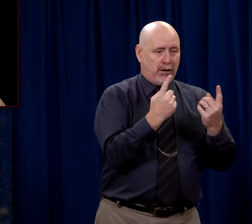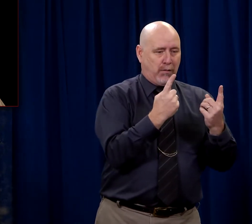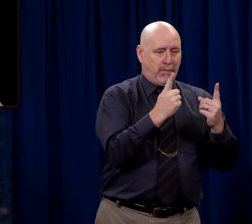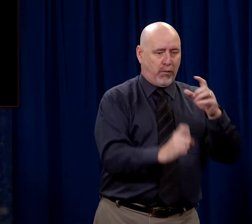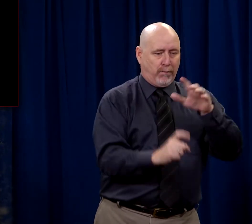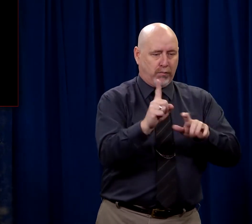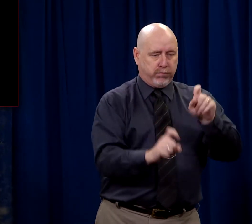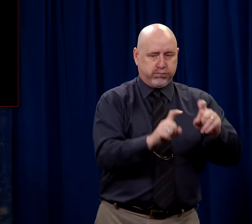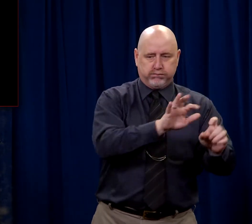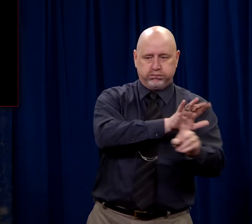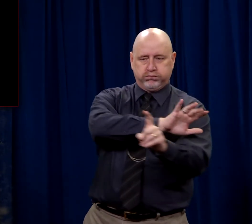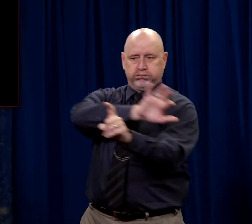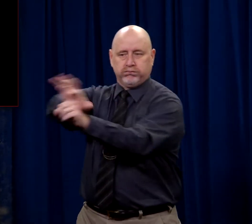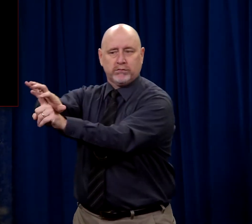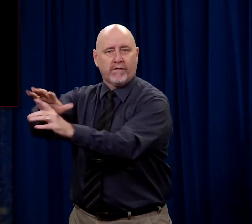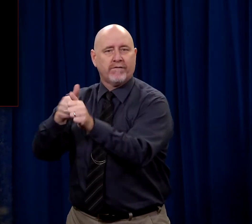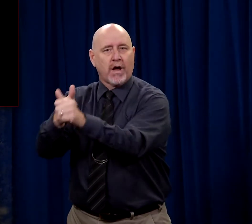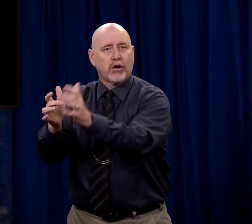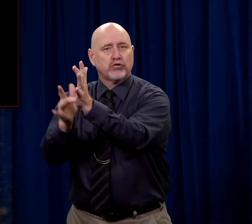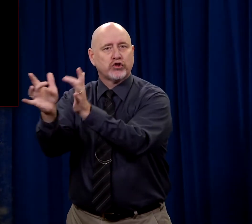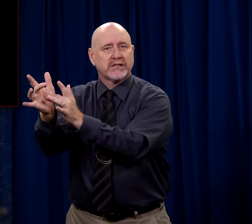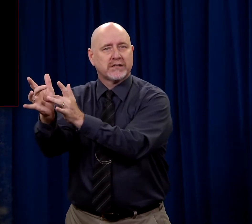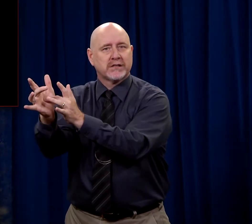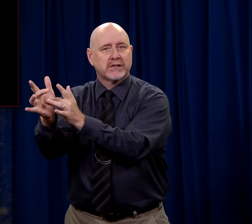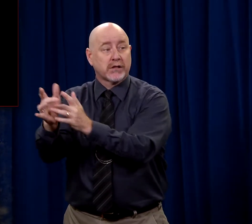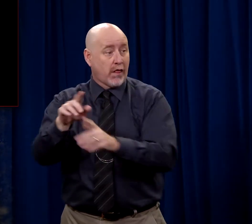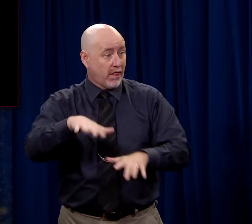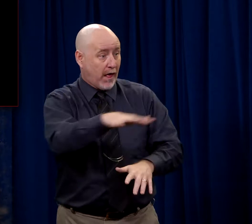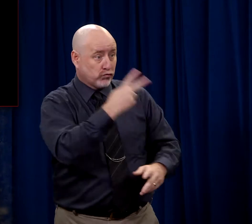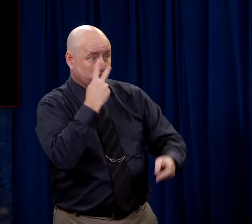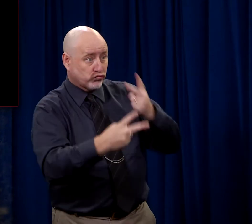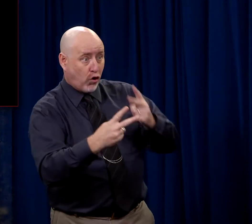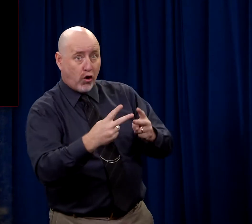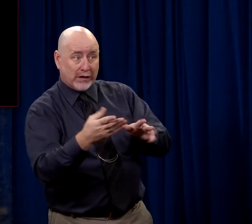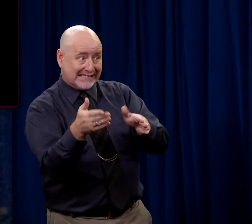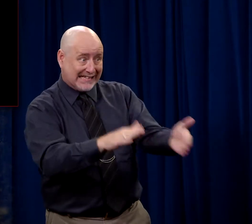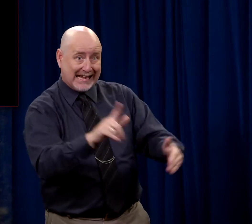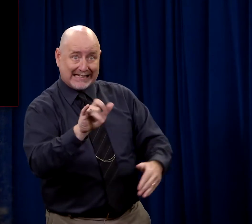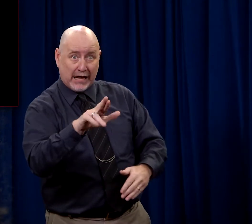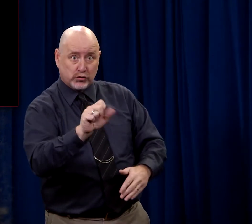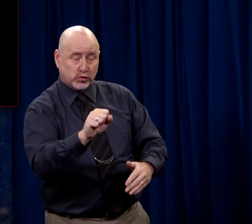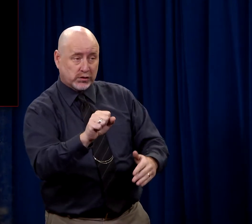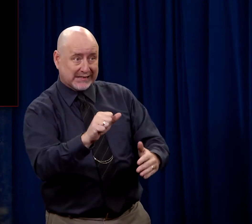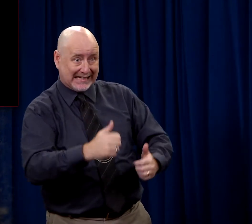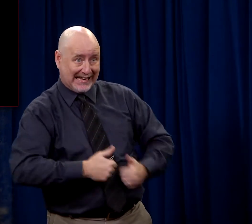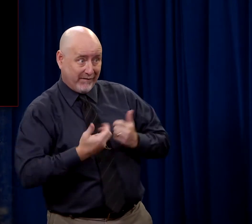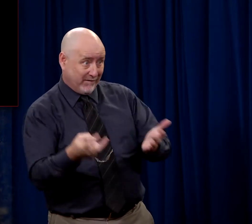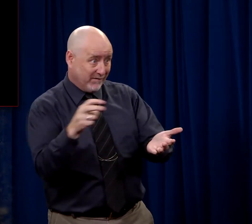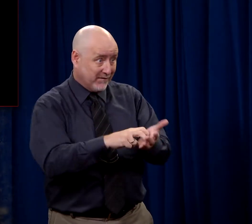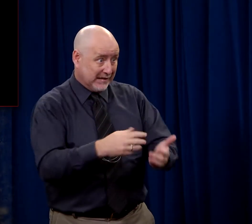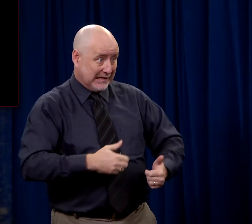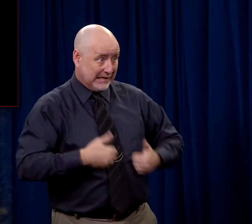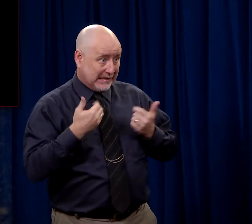This notable miracle, the raising of Lazarus from the dead, was going to reverberate.